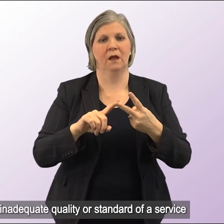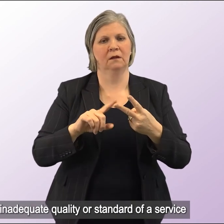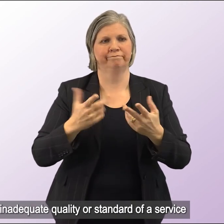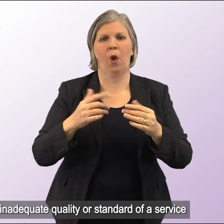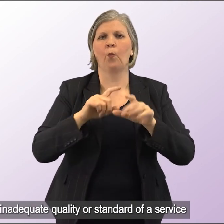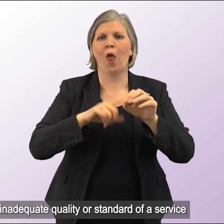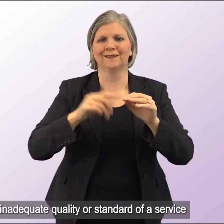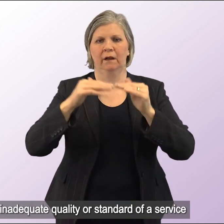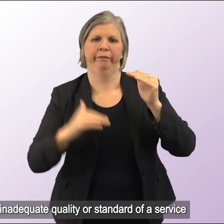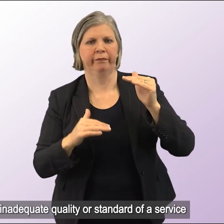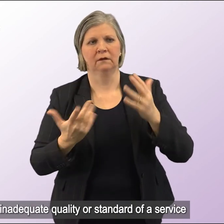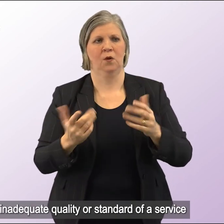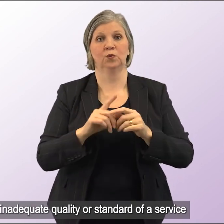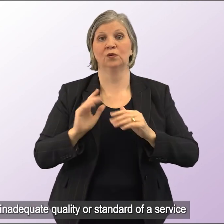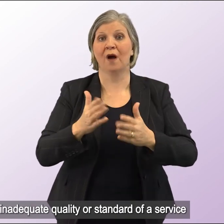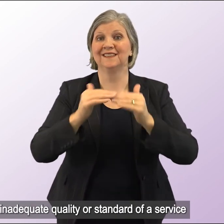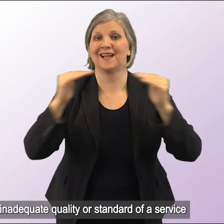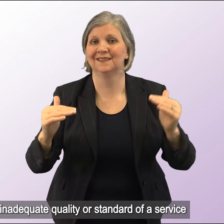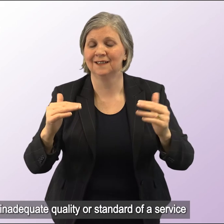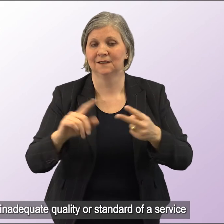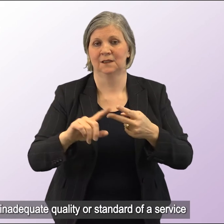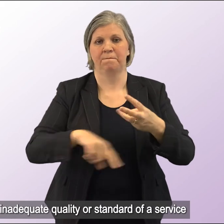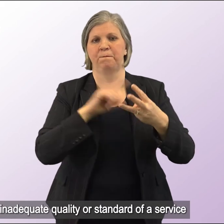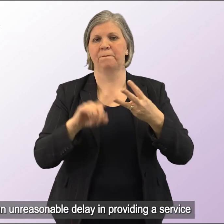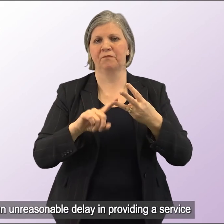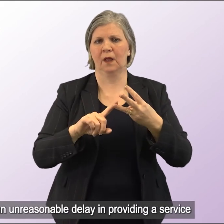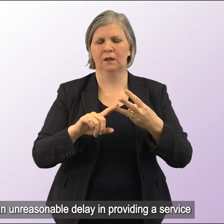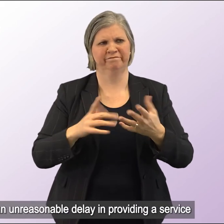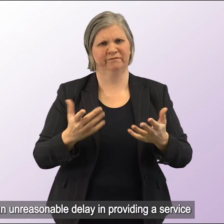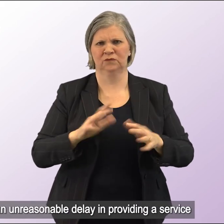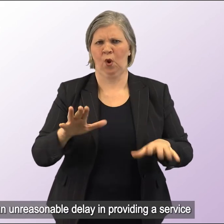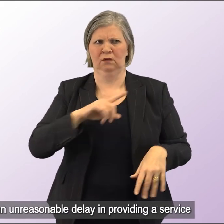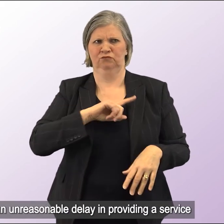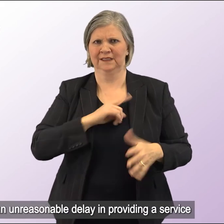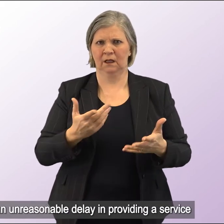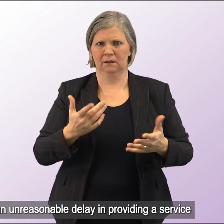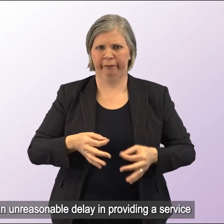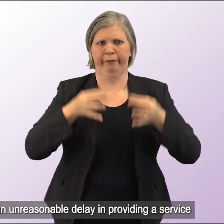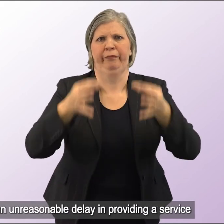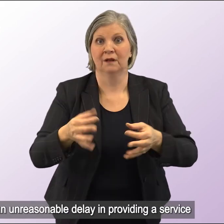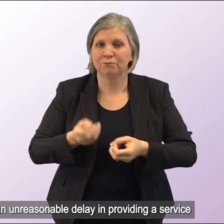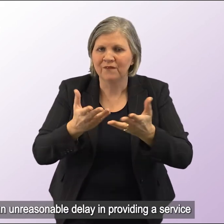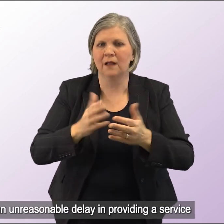Inadequate quality or standard of a service An unreasonable delay in providing a service